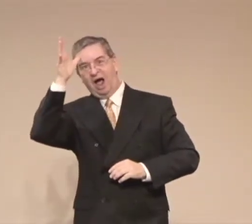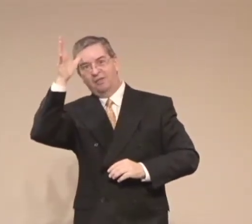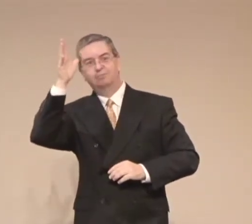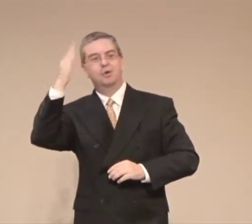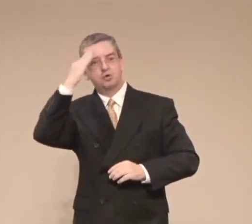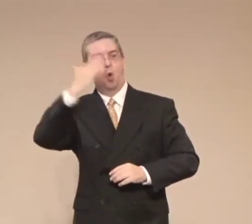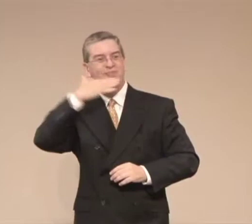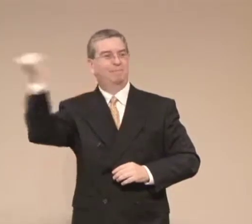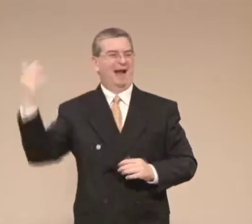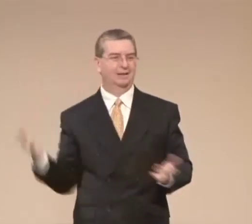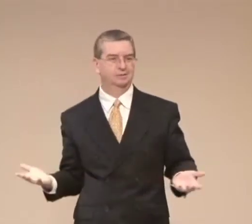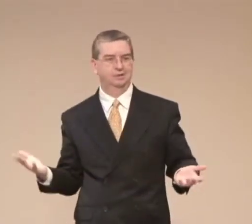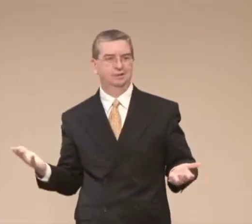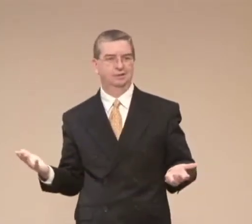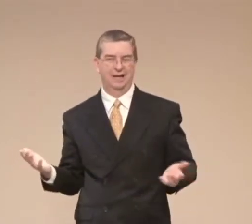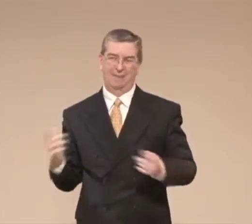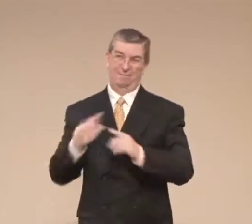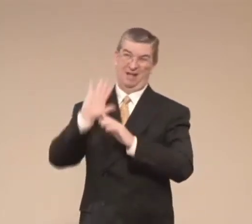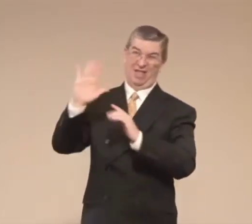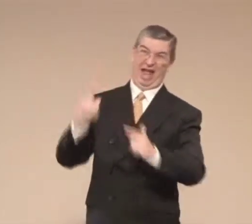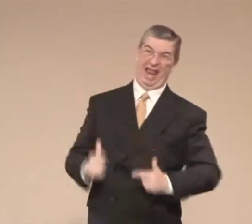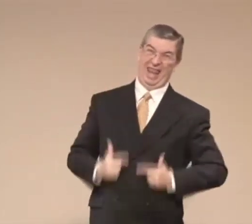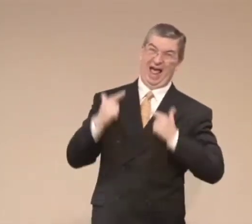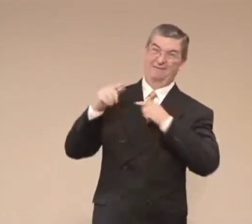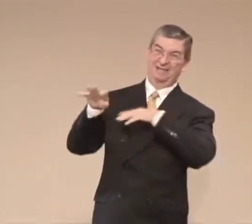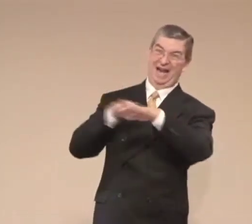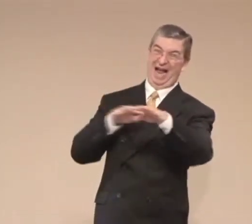You know the TV show, the father knows best.